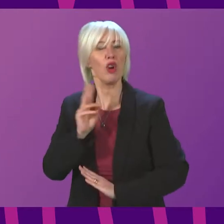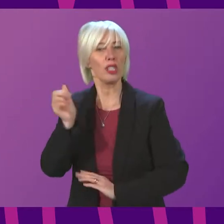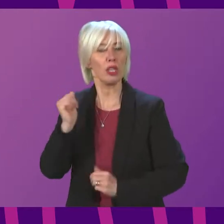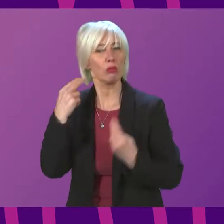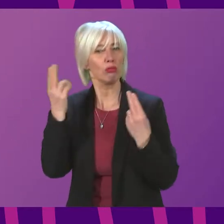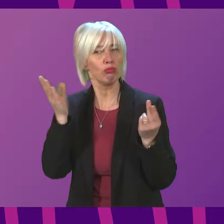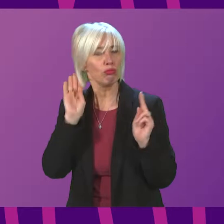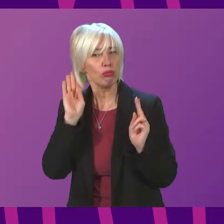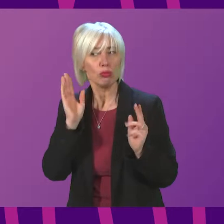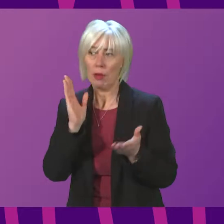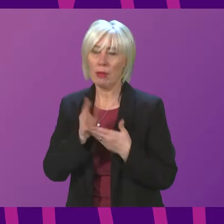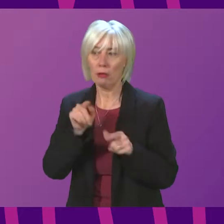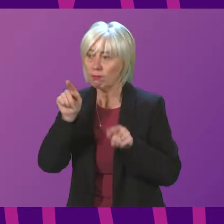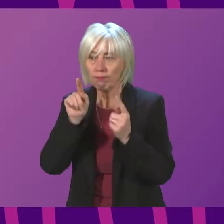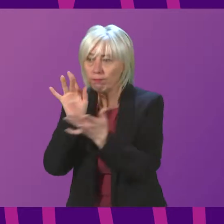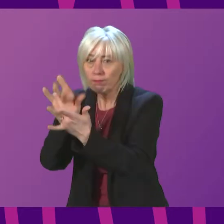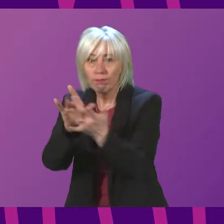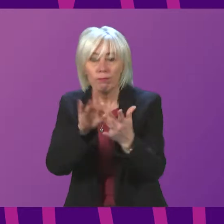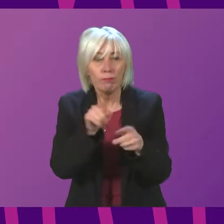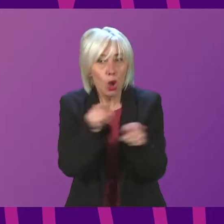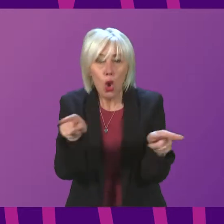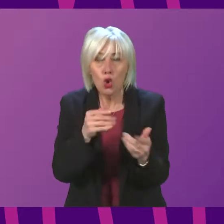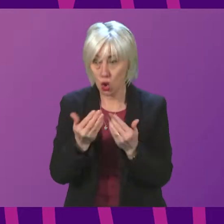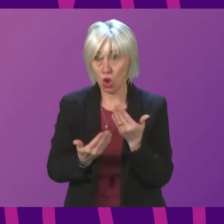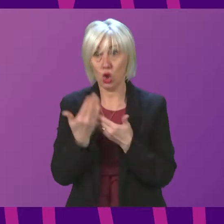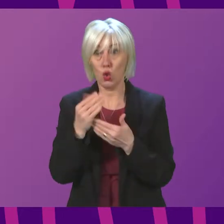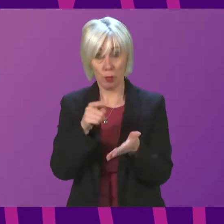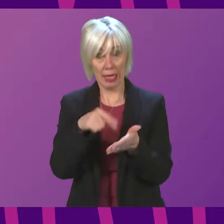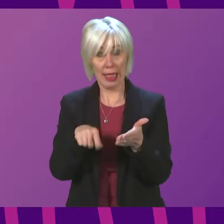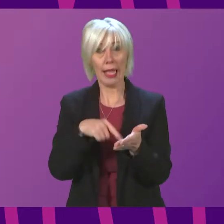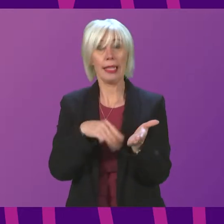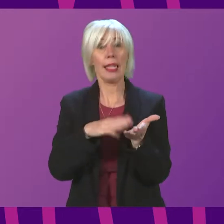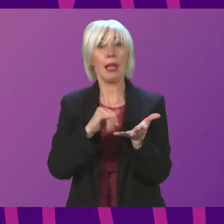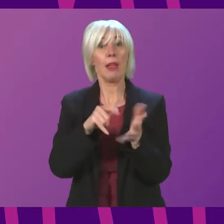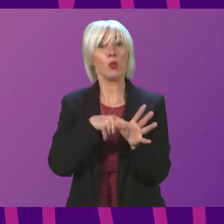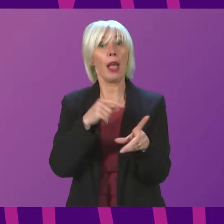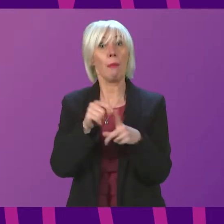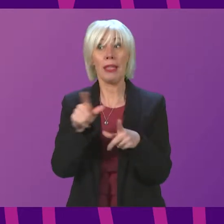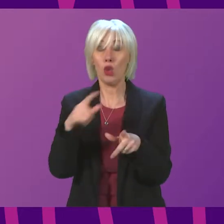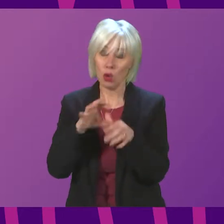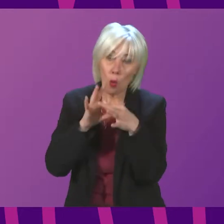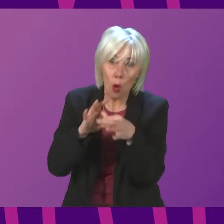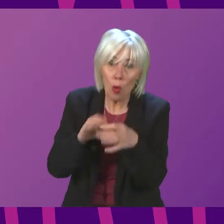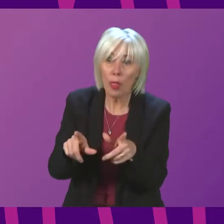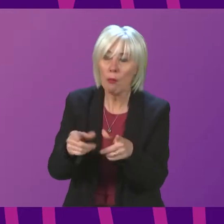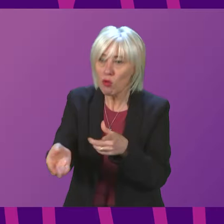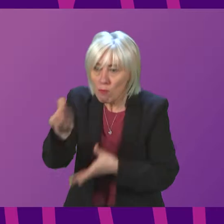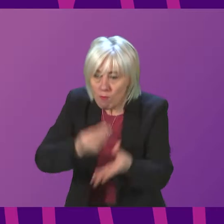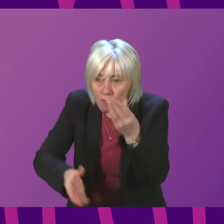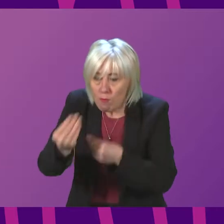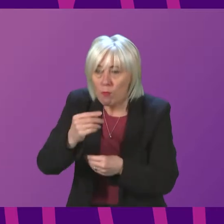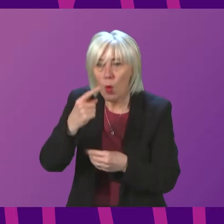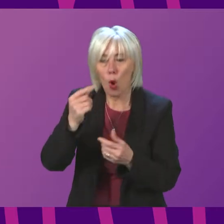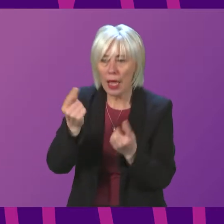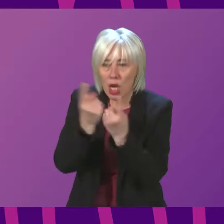to reach out to your newly elected local MSYPs. By working with them, you can help them get the issues that young people care about